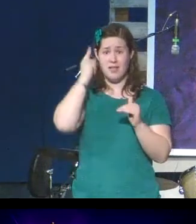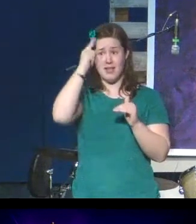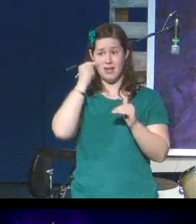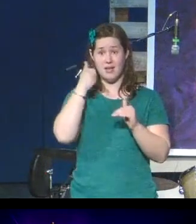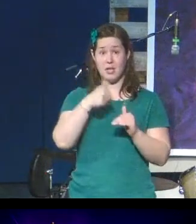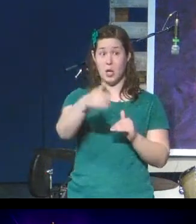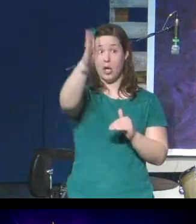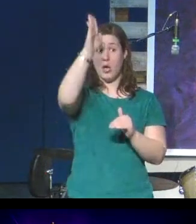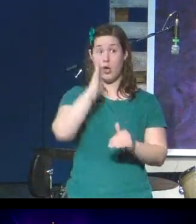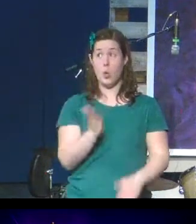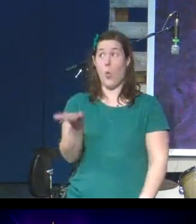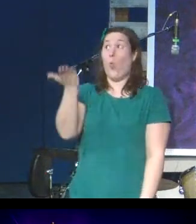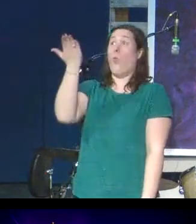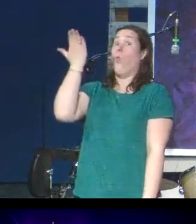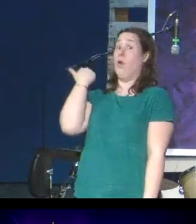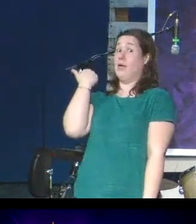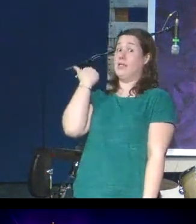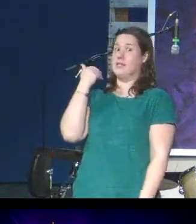with us.